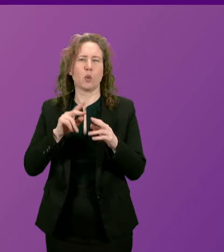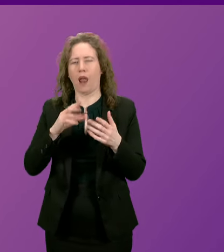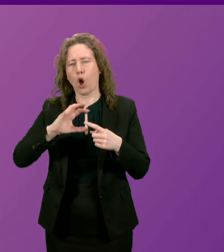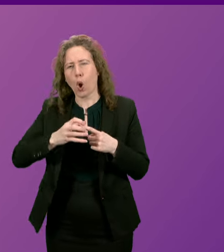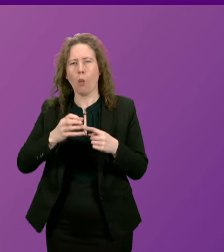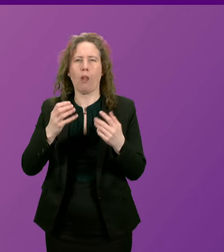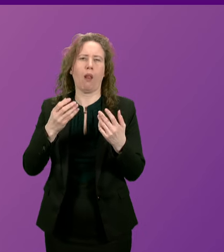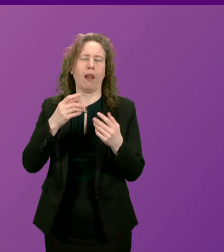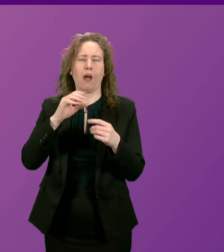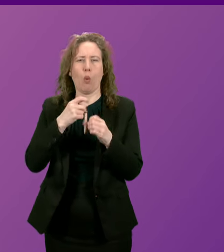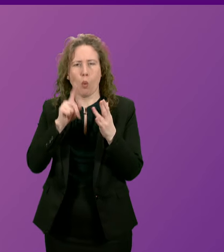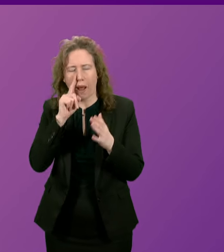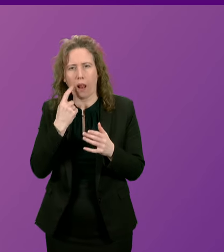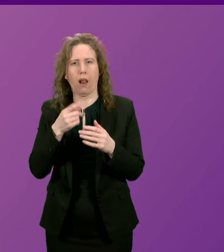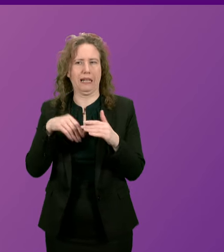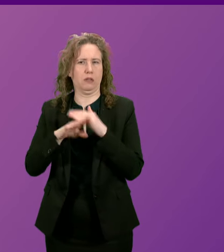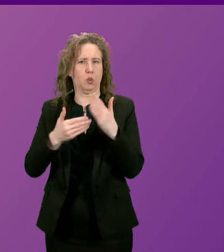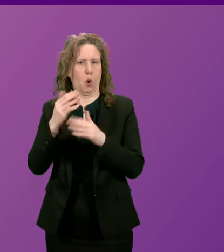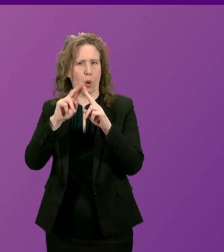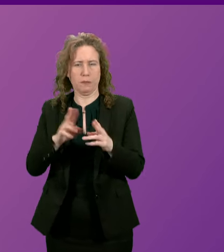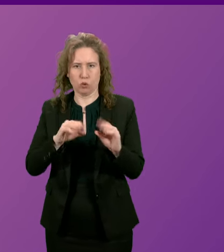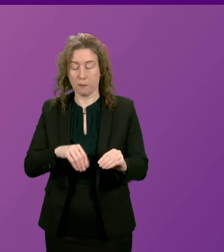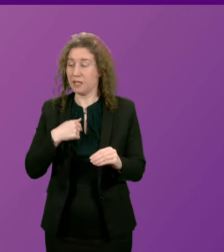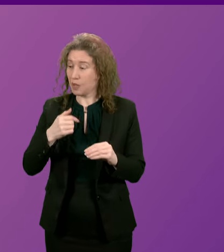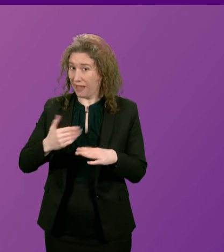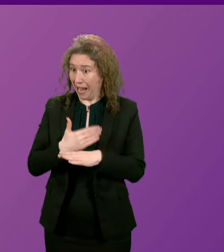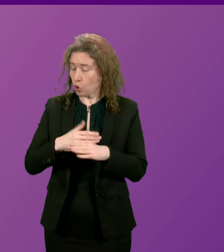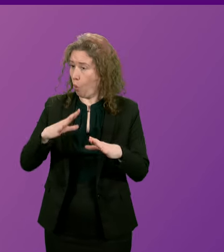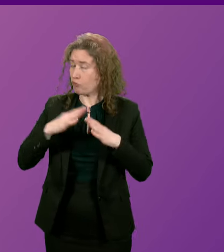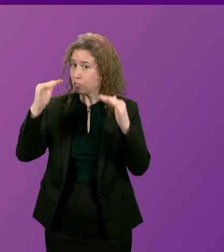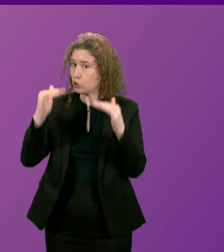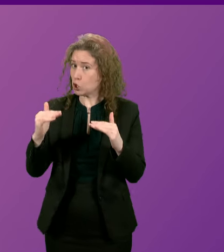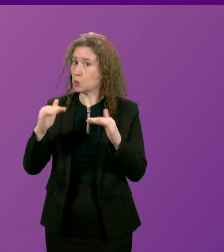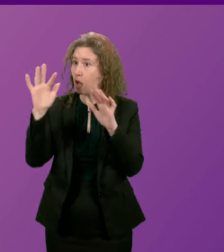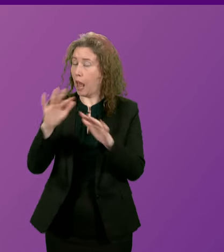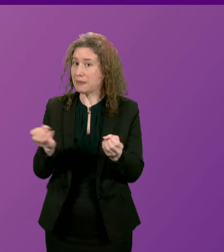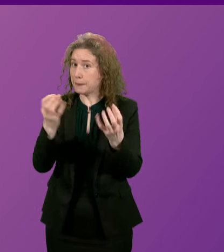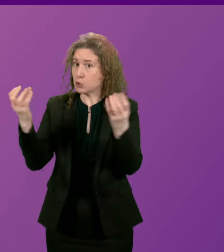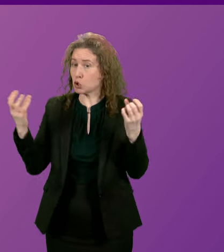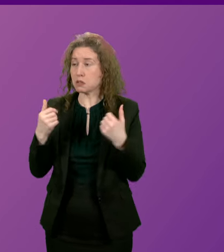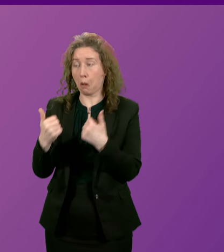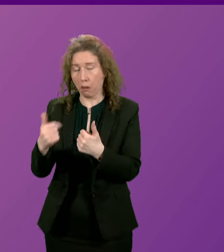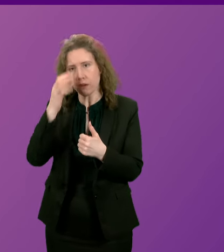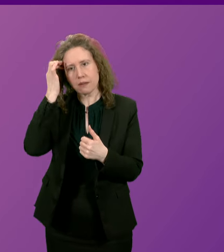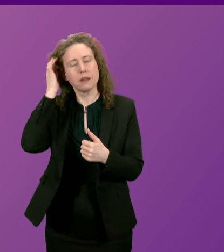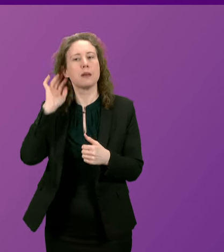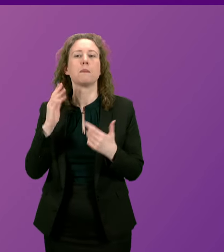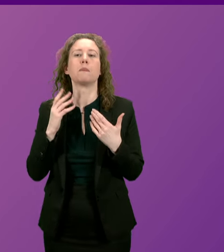actions are already driving down our climate emissions. But climate action is now under threat.